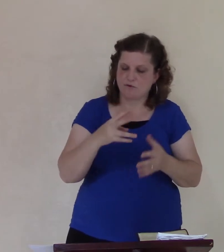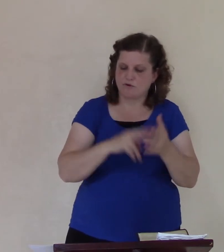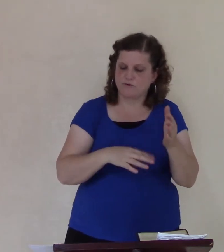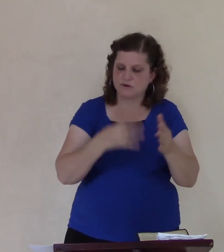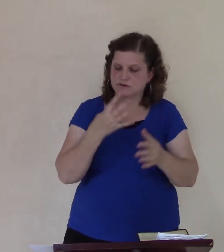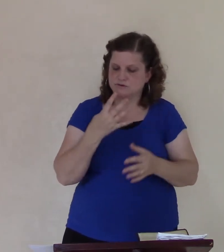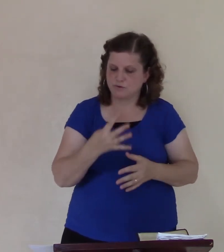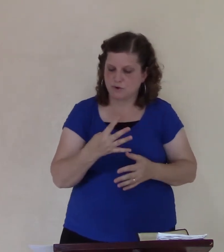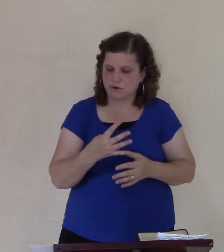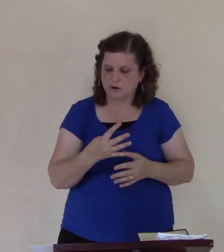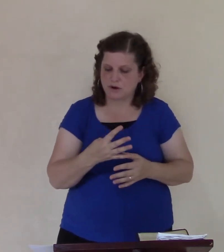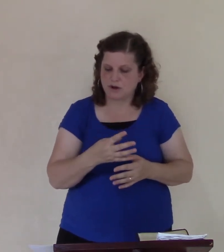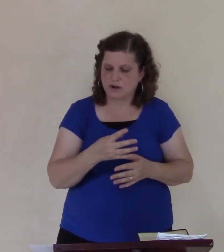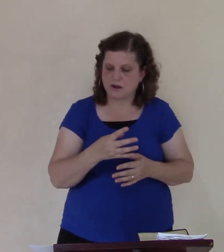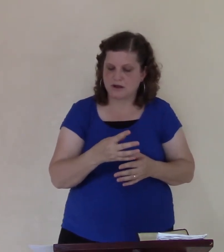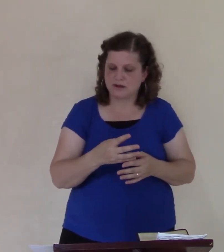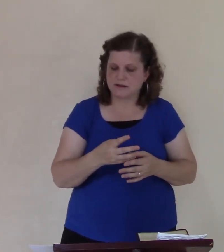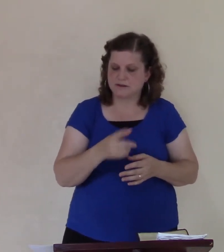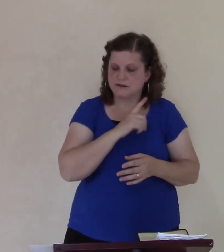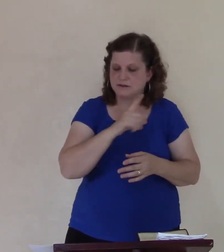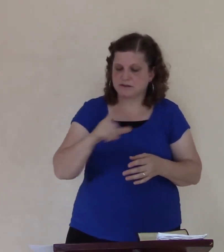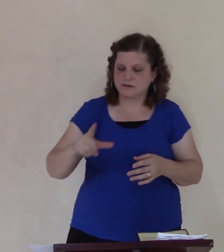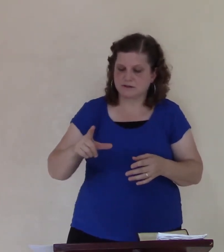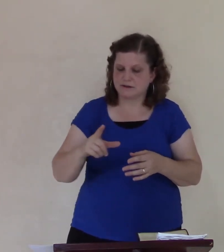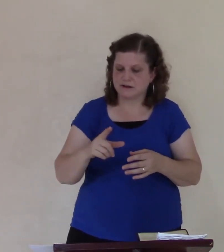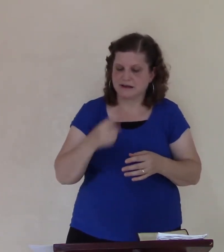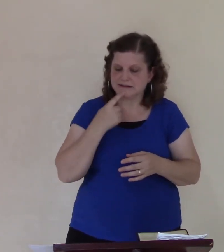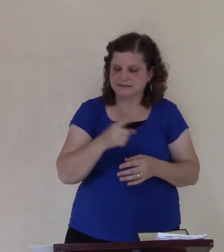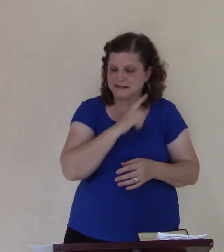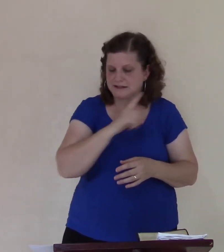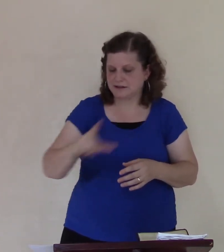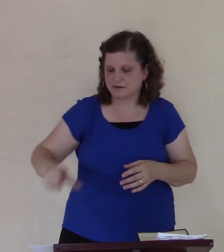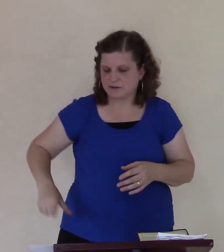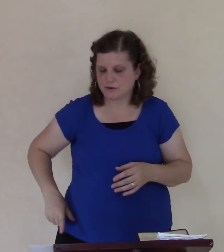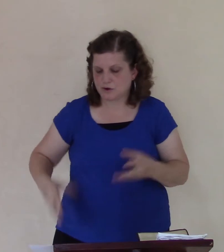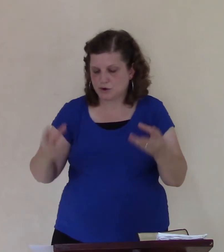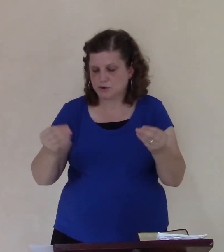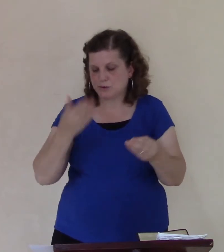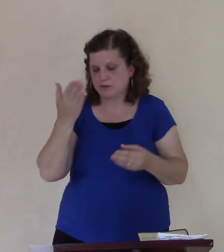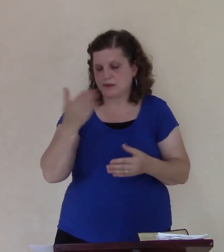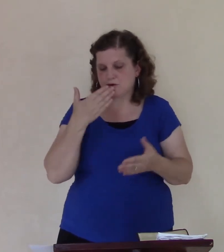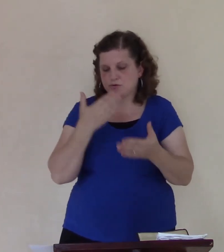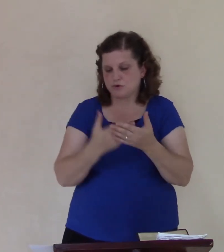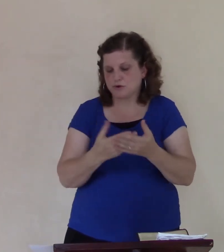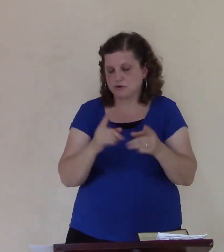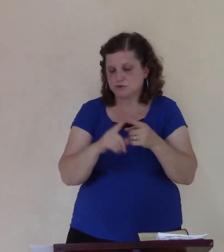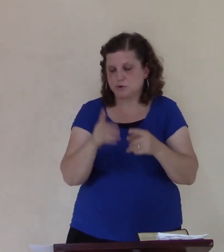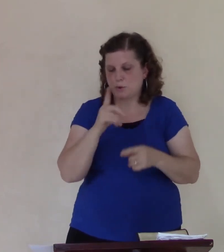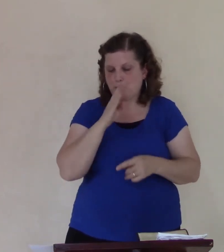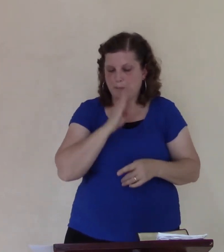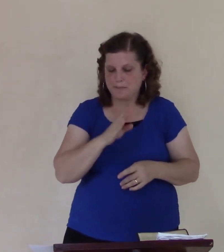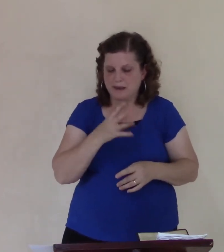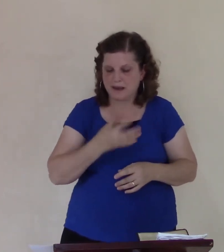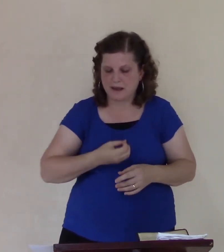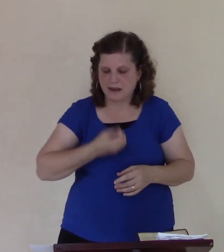then said to Lord, doest thou well to be angry? And God said to Jonah, in verse 9, look at verse 9.